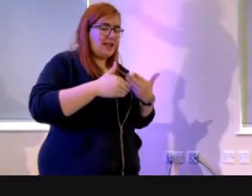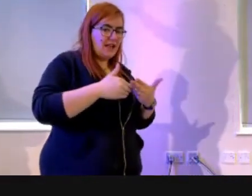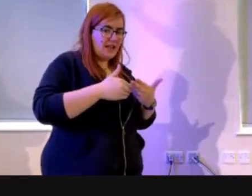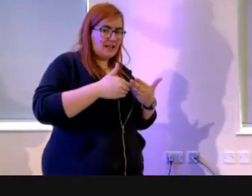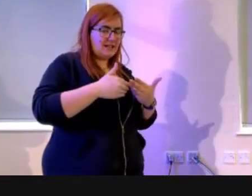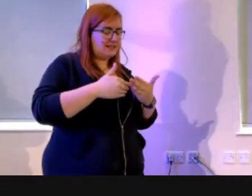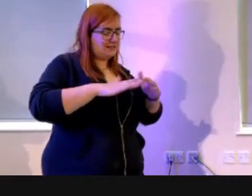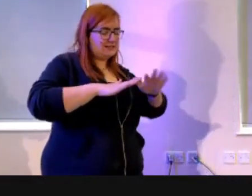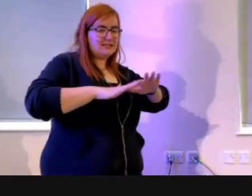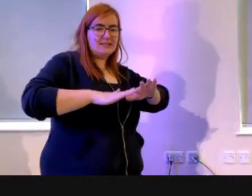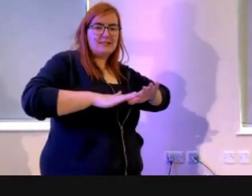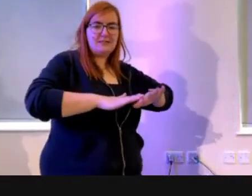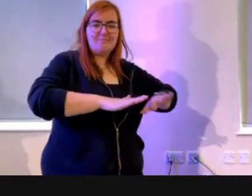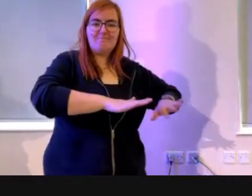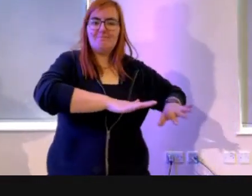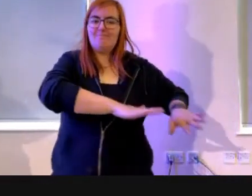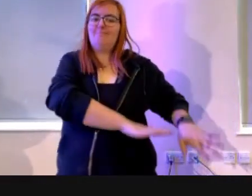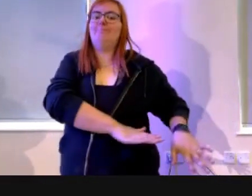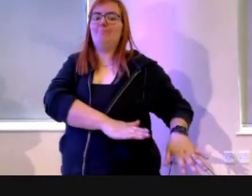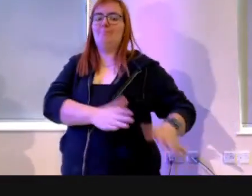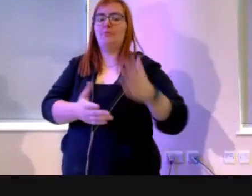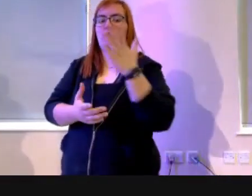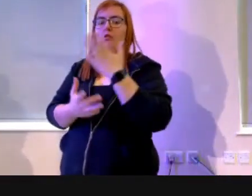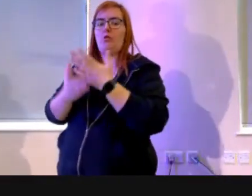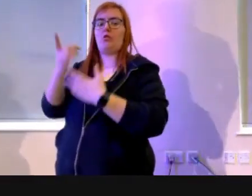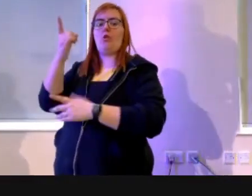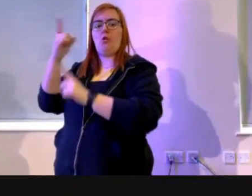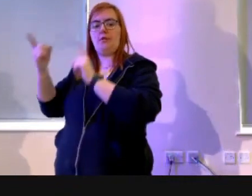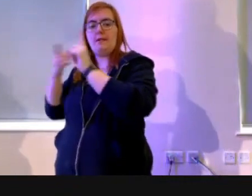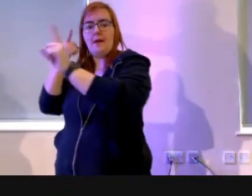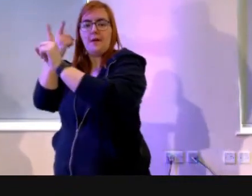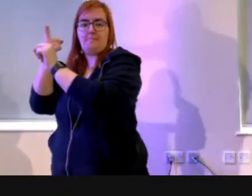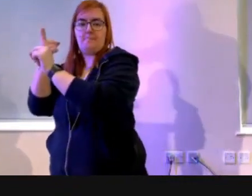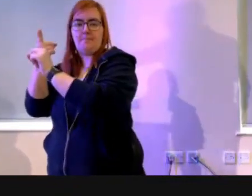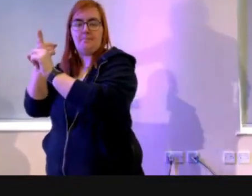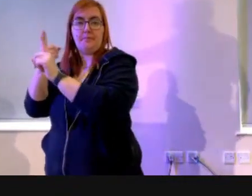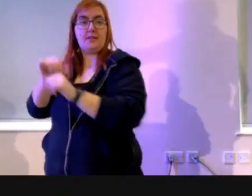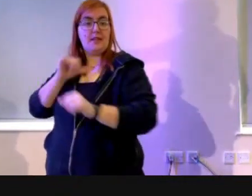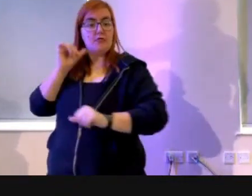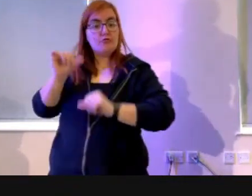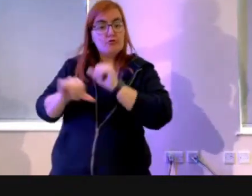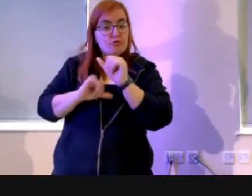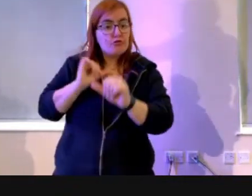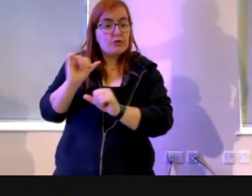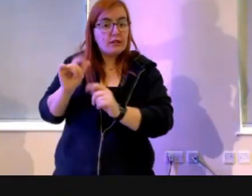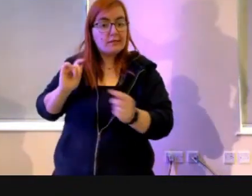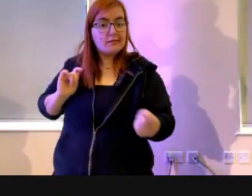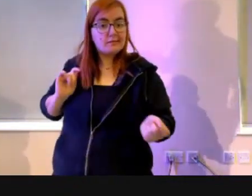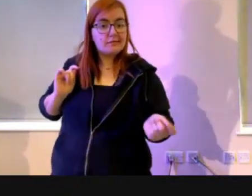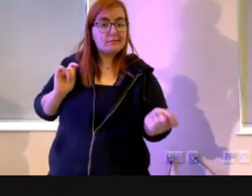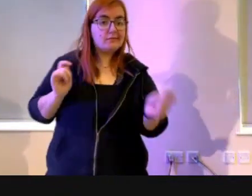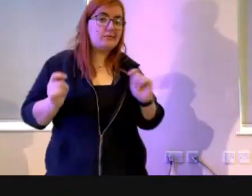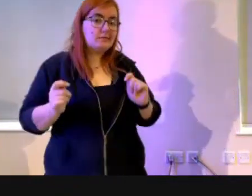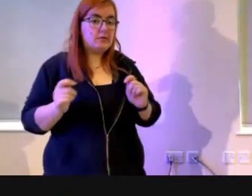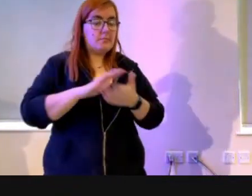God, being transformed by that journey, knowing that we are not going to be perfect,